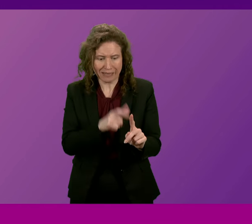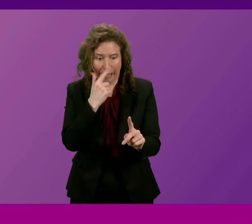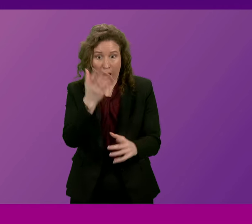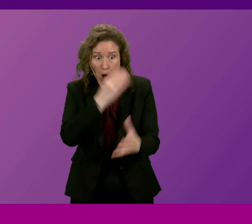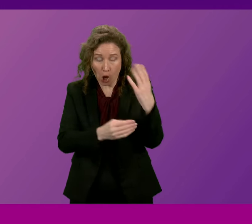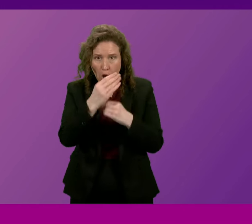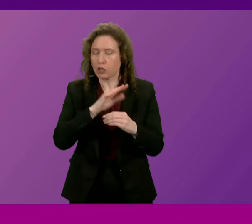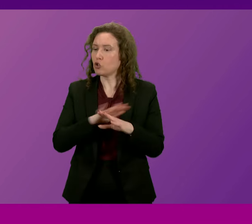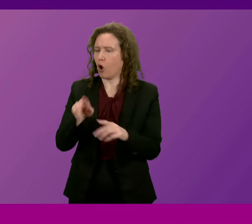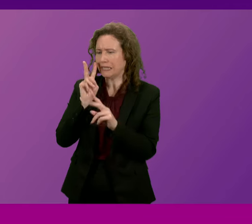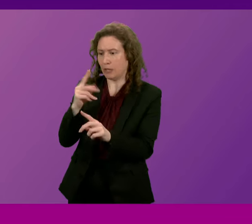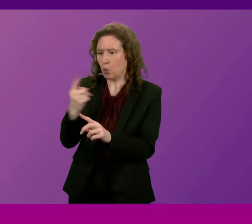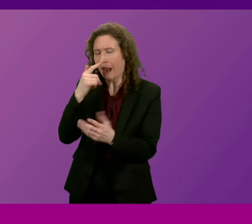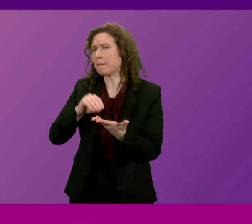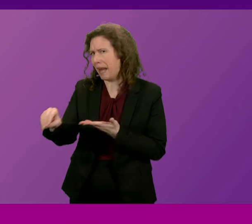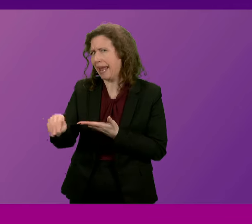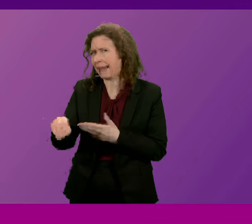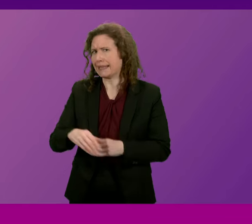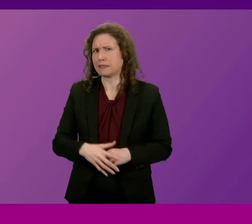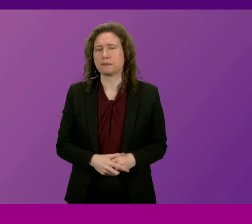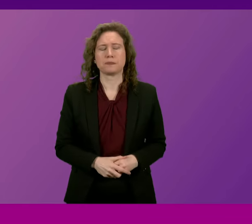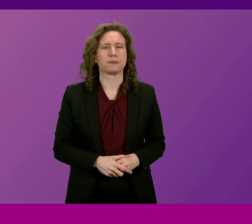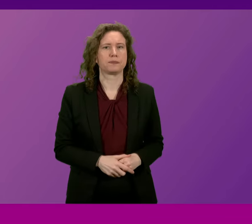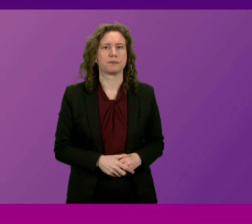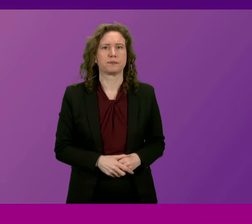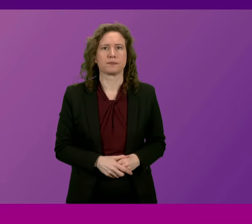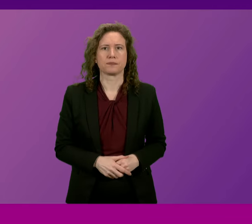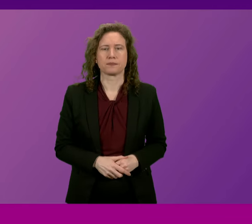than the ability to pay? First Minister.